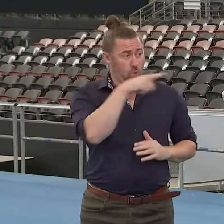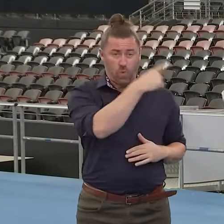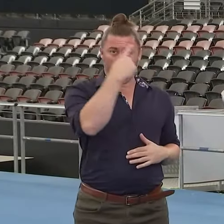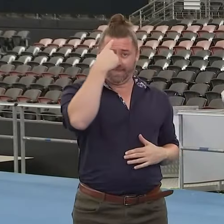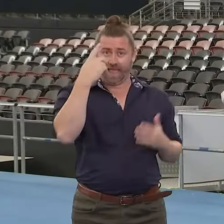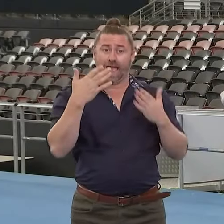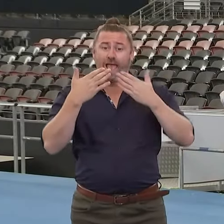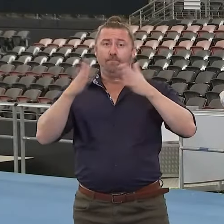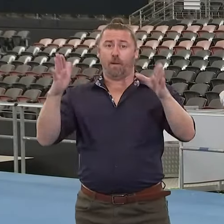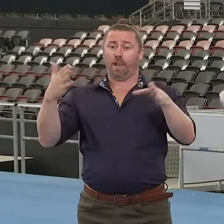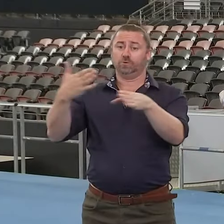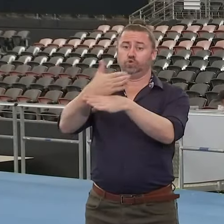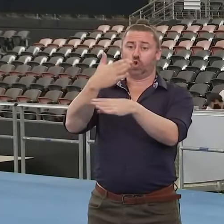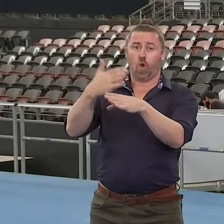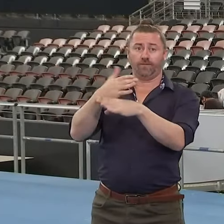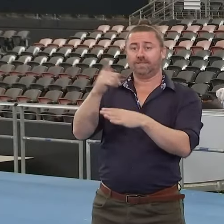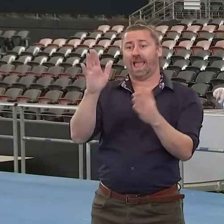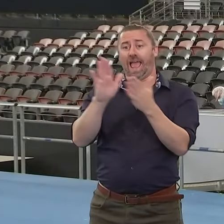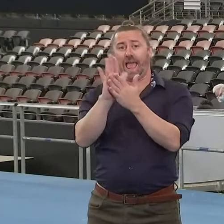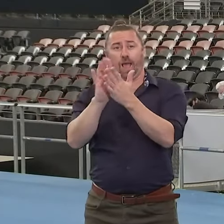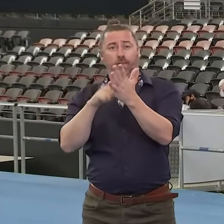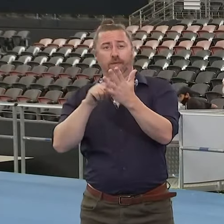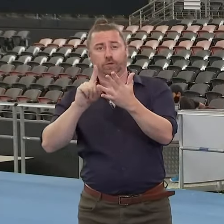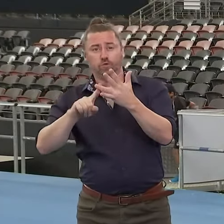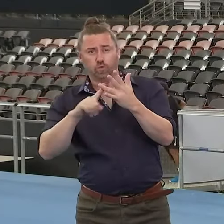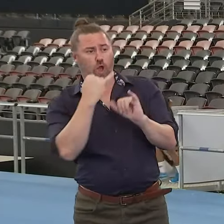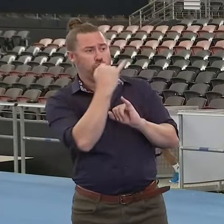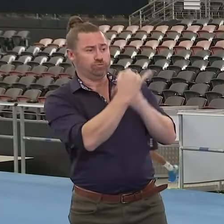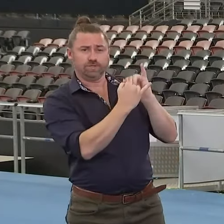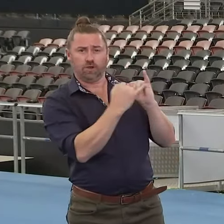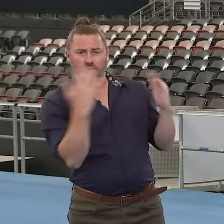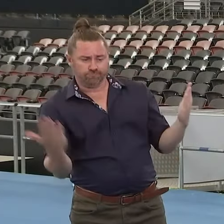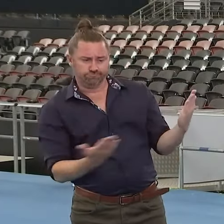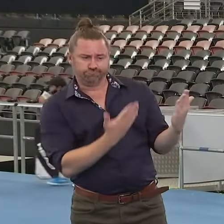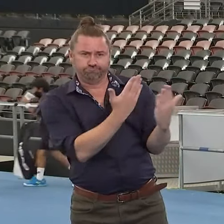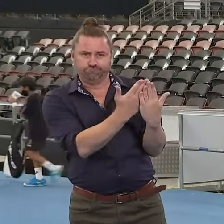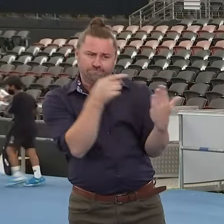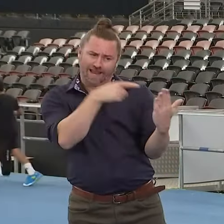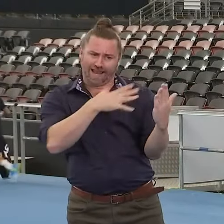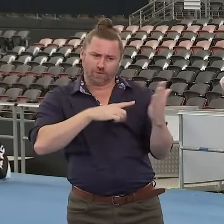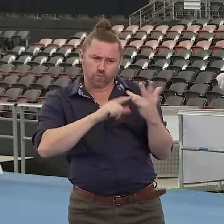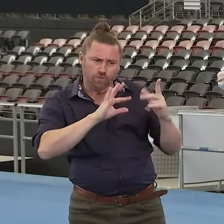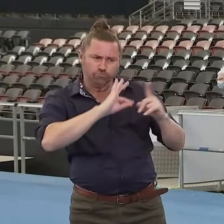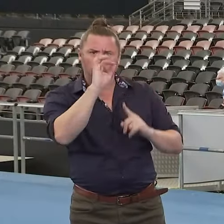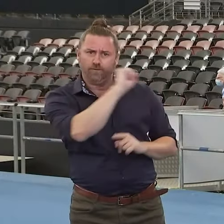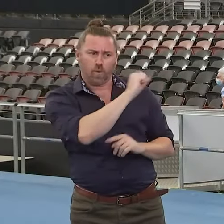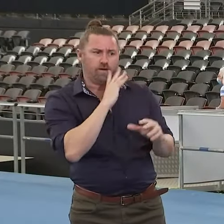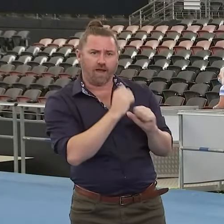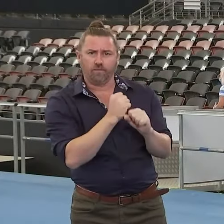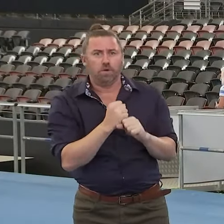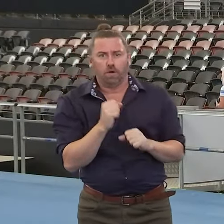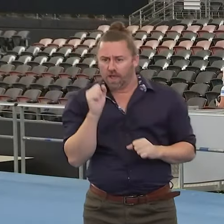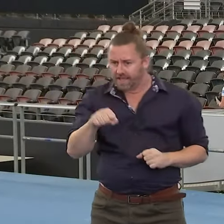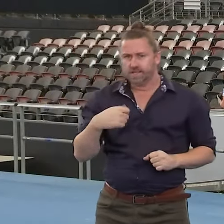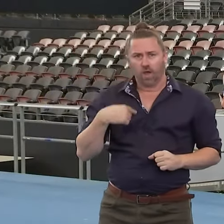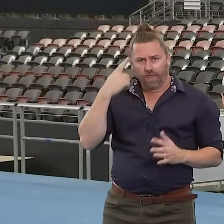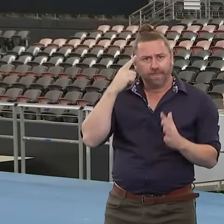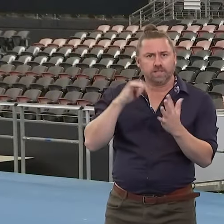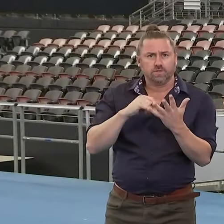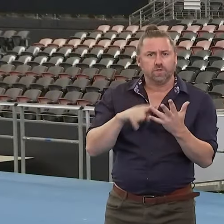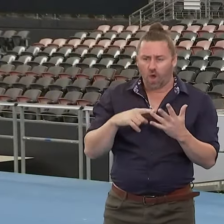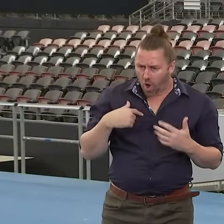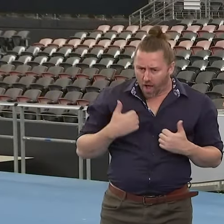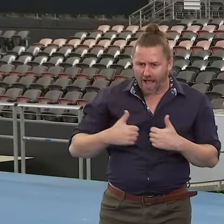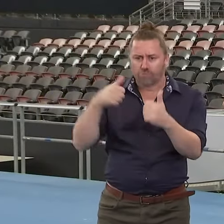comfortable to provide government if they're trying to do that? I think they should feel they can do that, Lydia. Absolutely. That is what I would